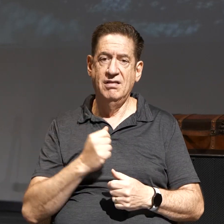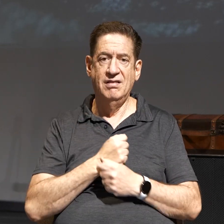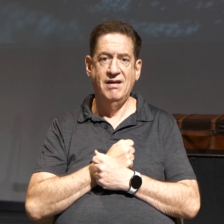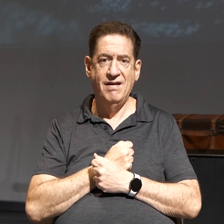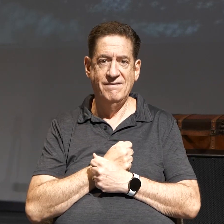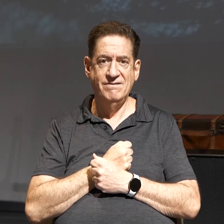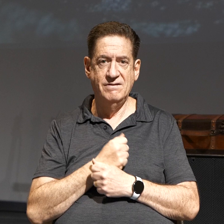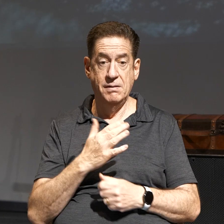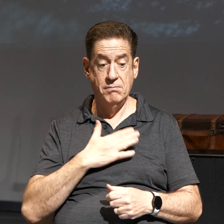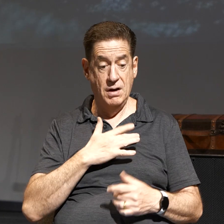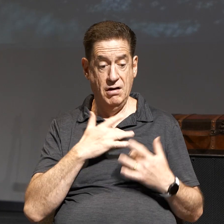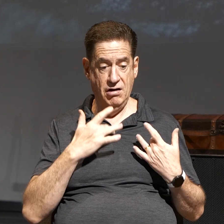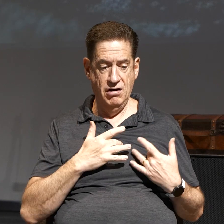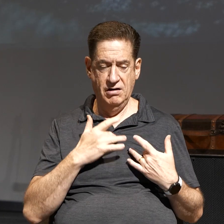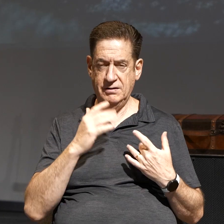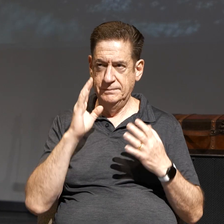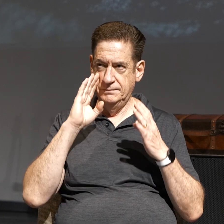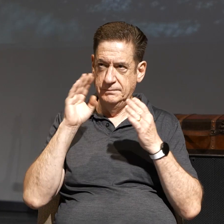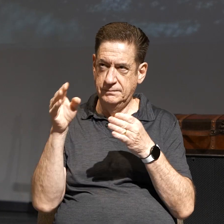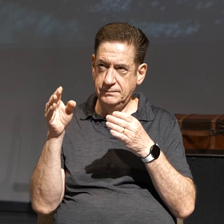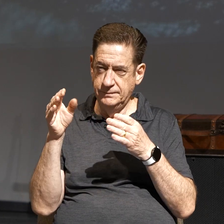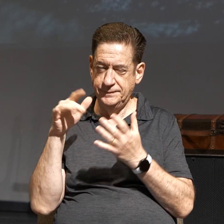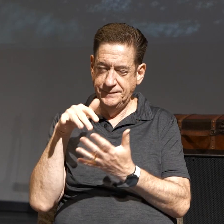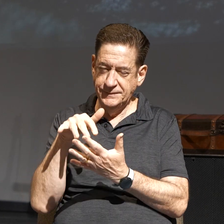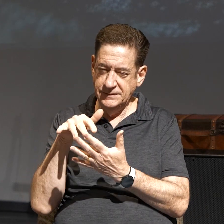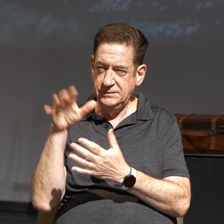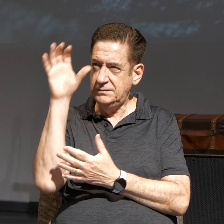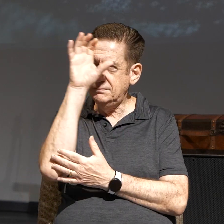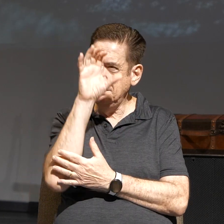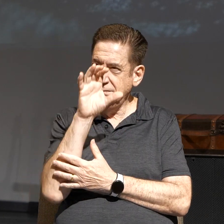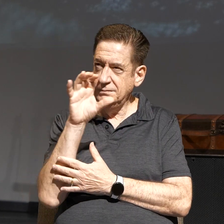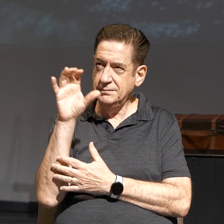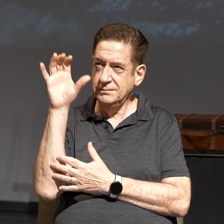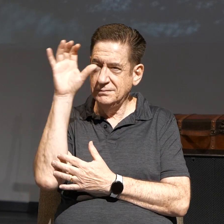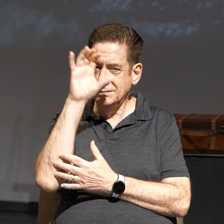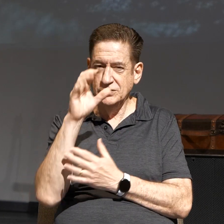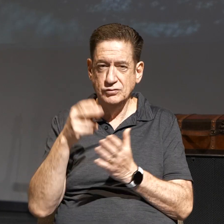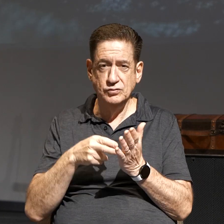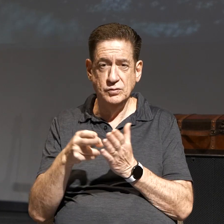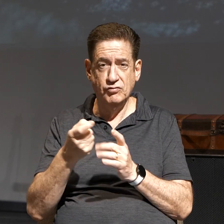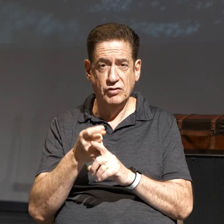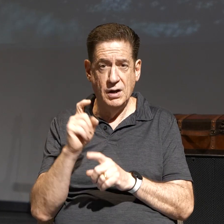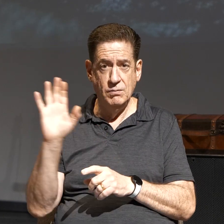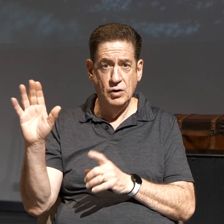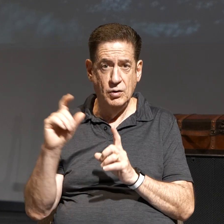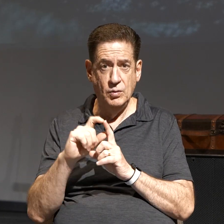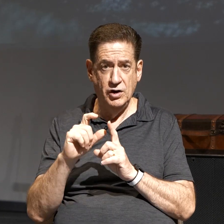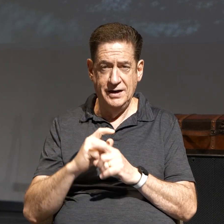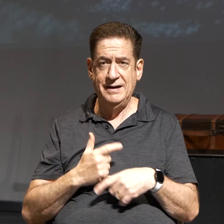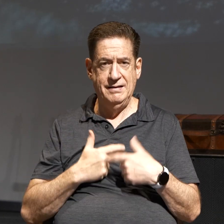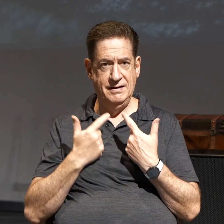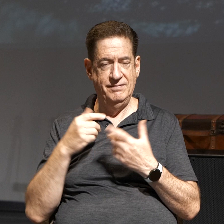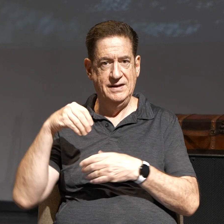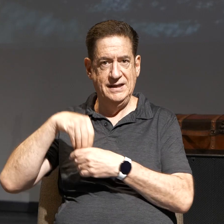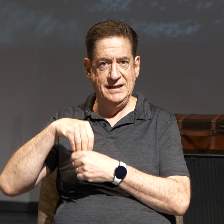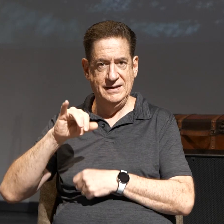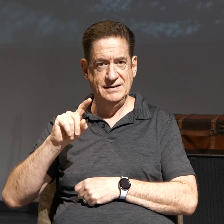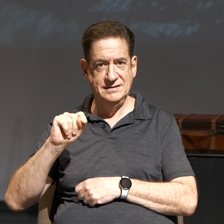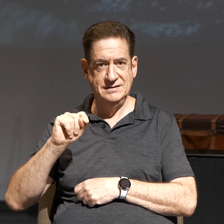I set my heart to study and search out this truth from Your Word and to live in it.